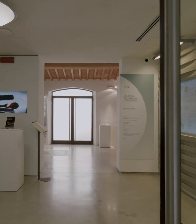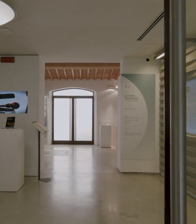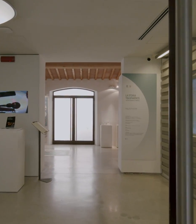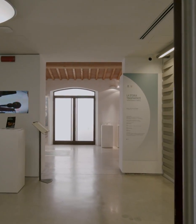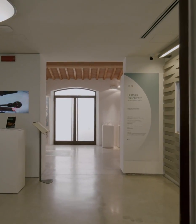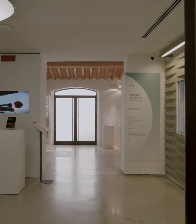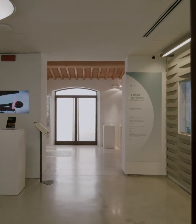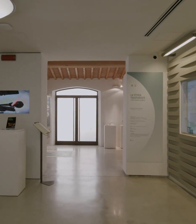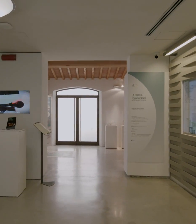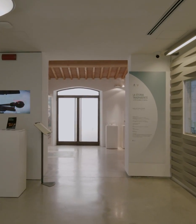The second is located at the very top. has been introduced with theinizia of the living halls in of For more information, visit the country's hill as